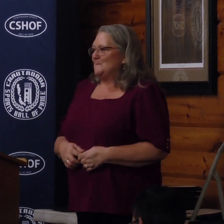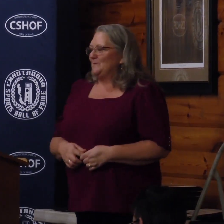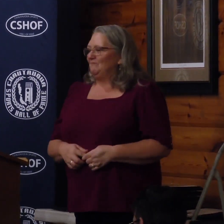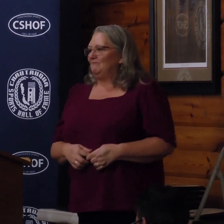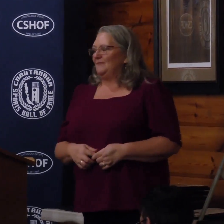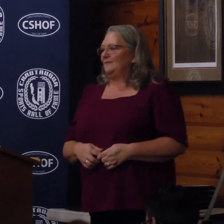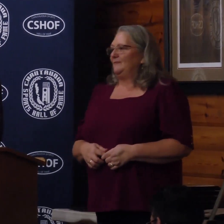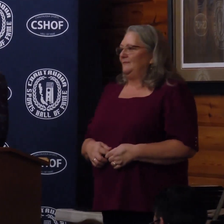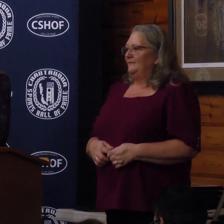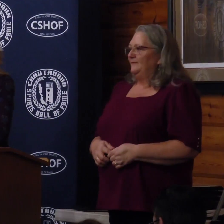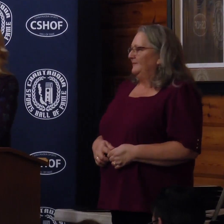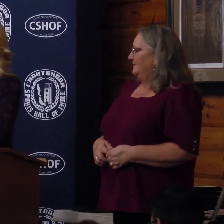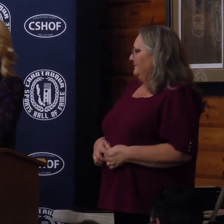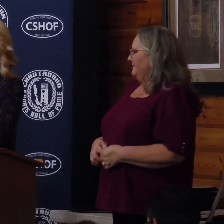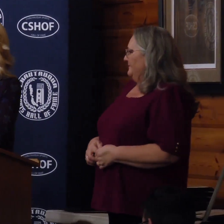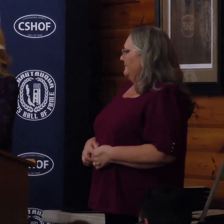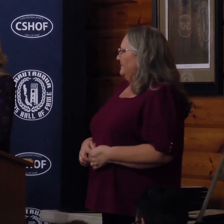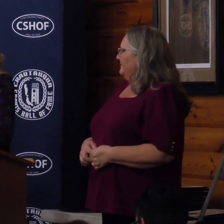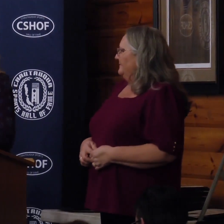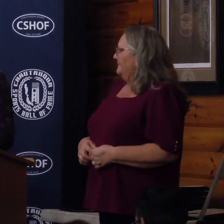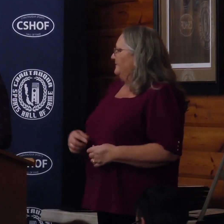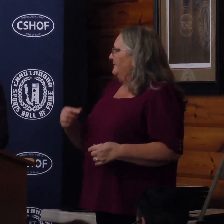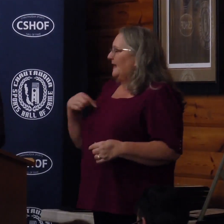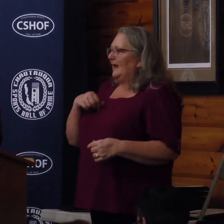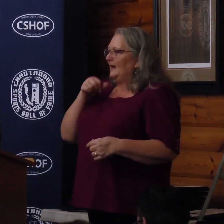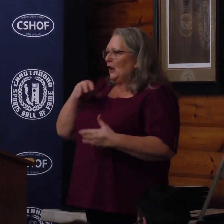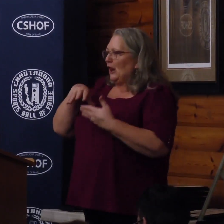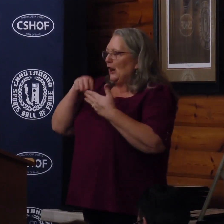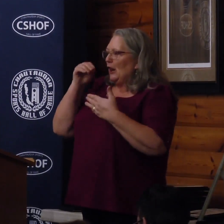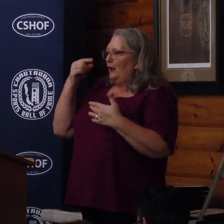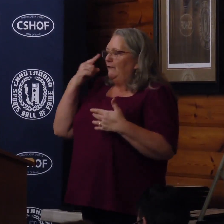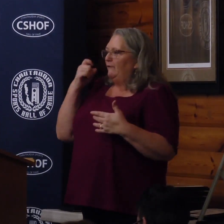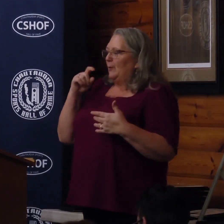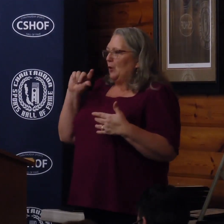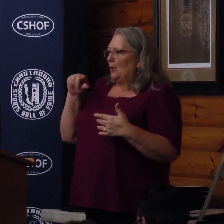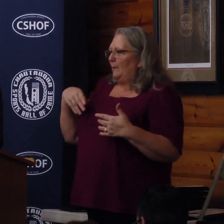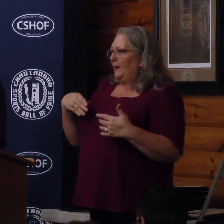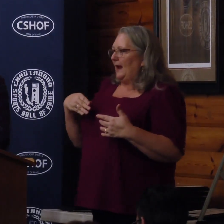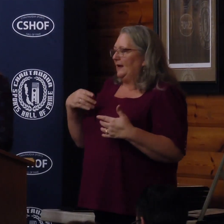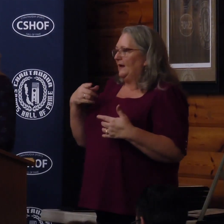I didn't learn this from quarterbacks. They learned it from me, because I don't carry a purse.